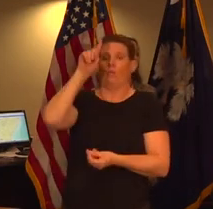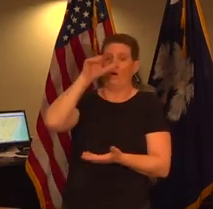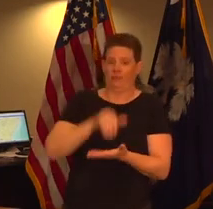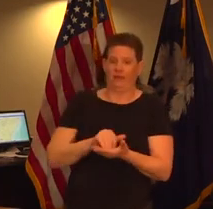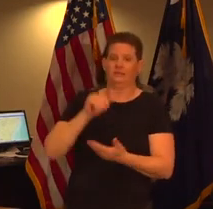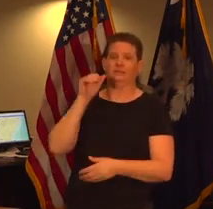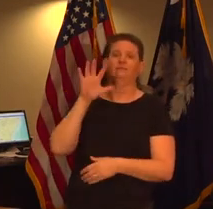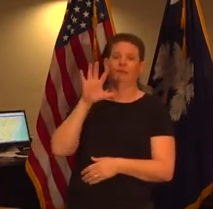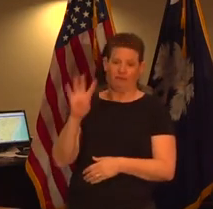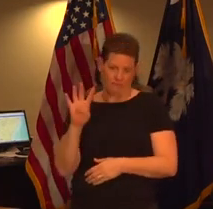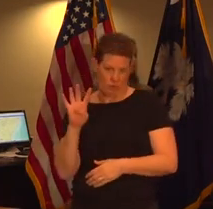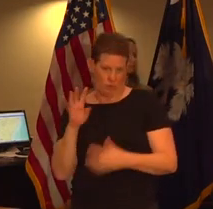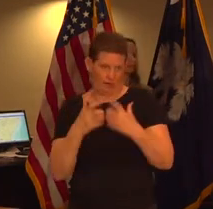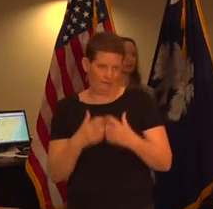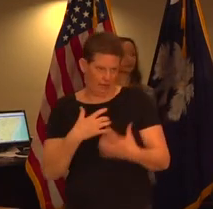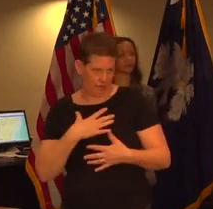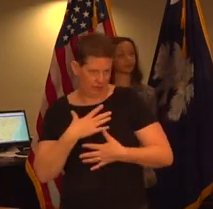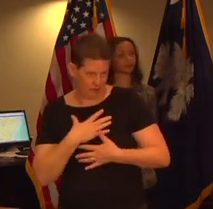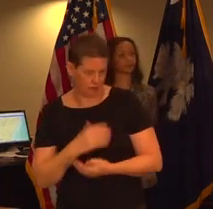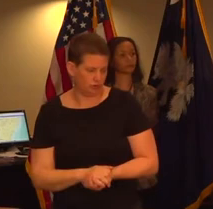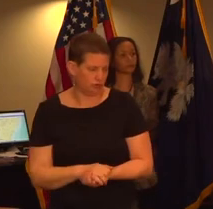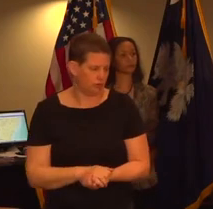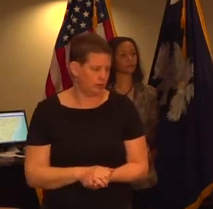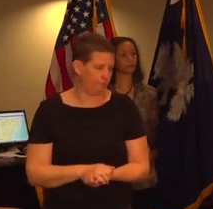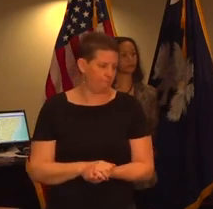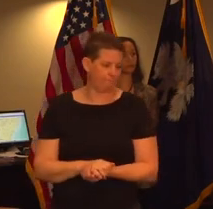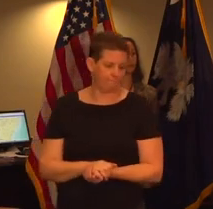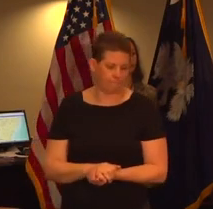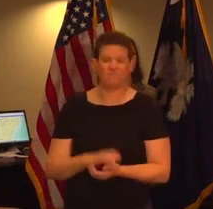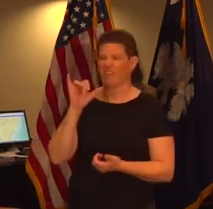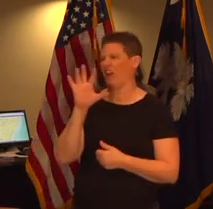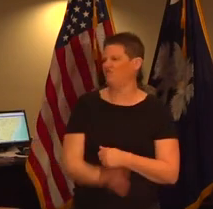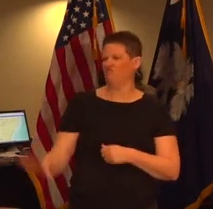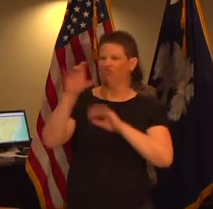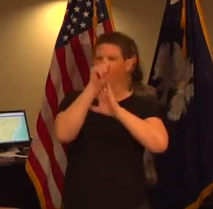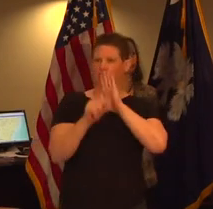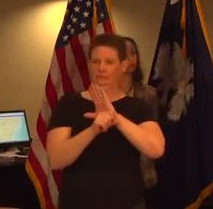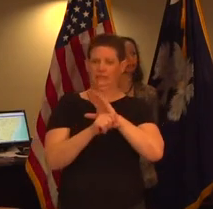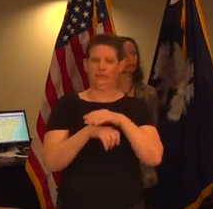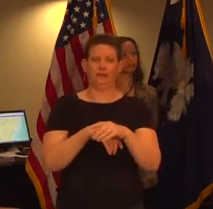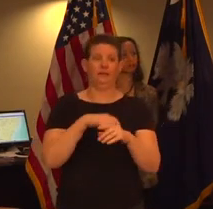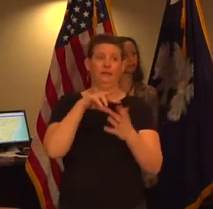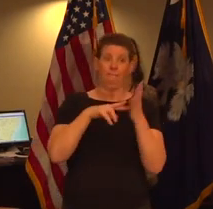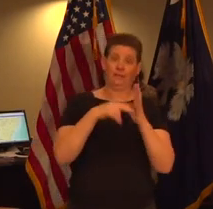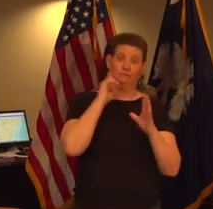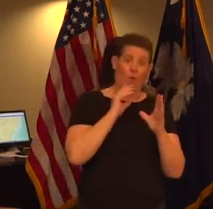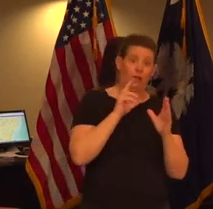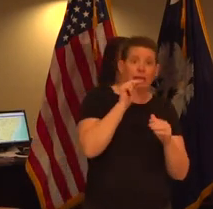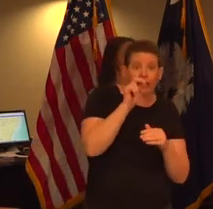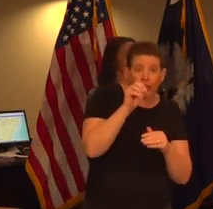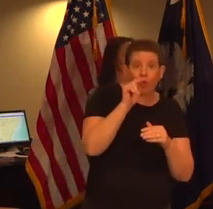ventilators as a um a number within the state that's not counting neonatal ventilators